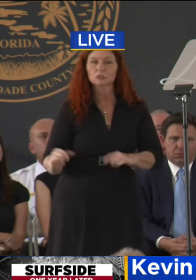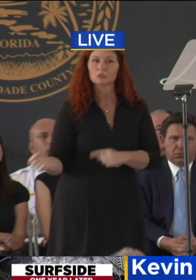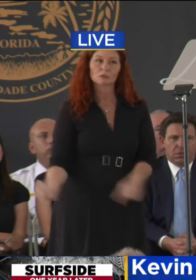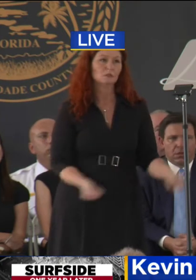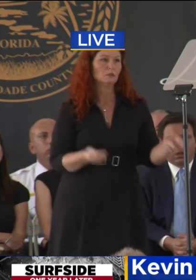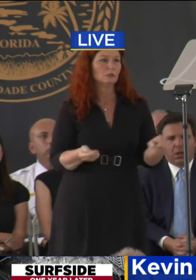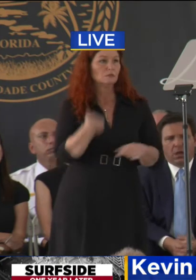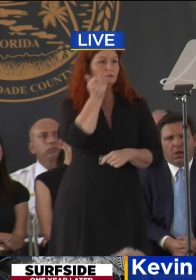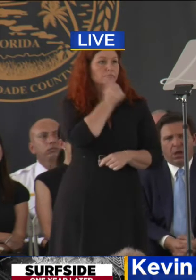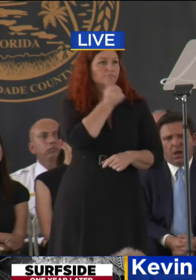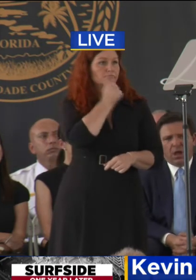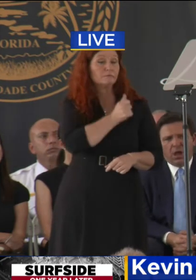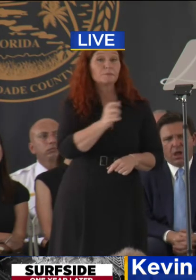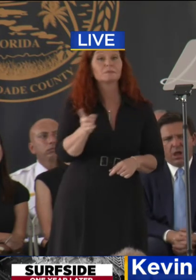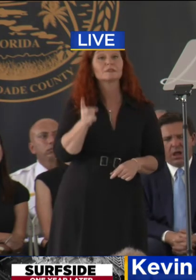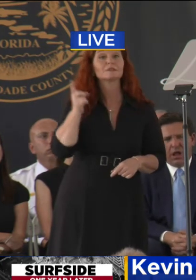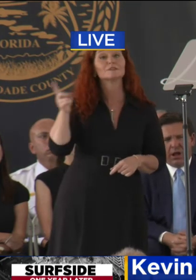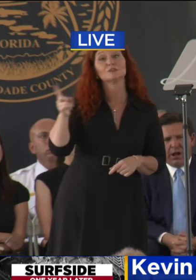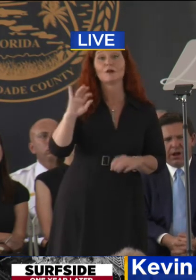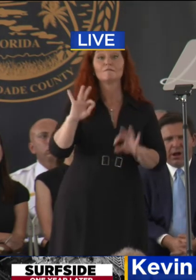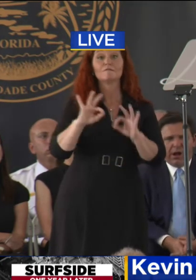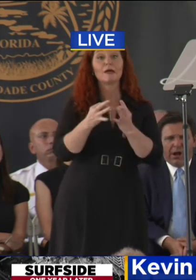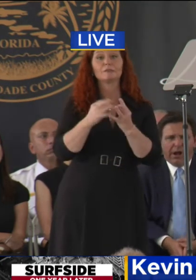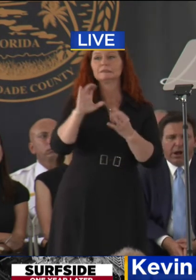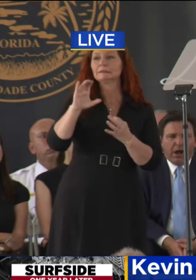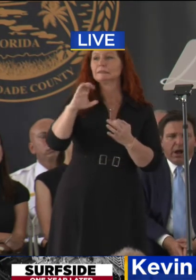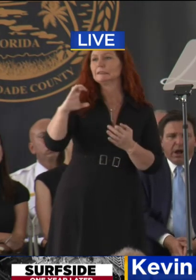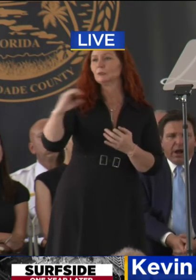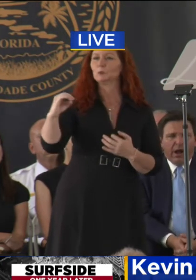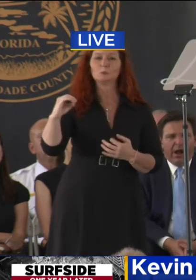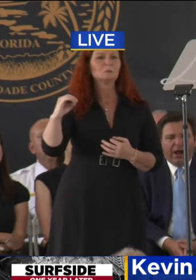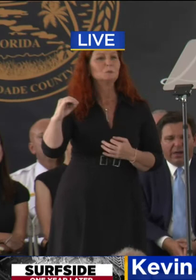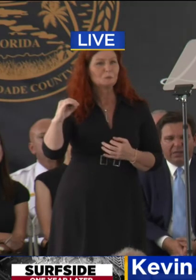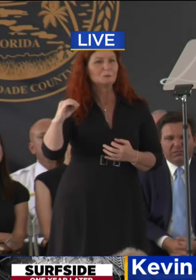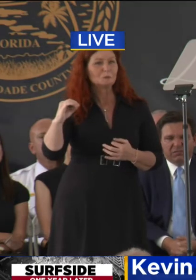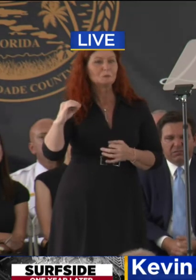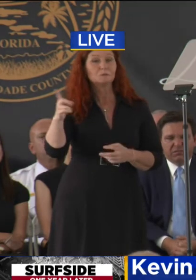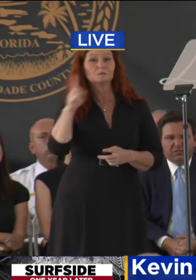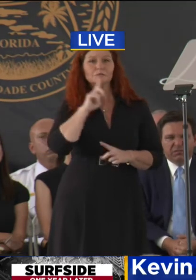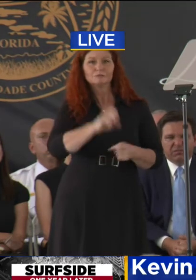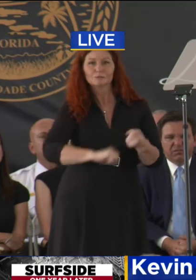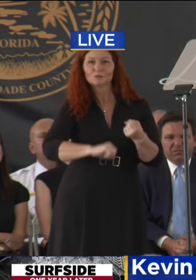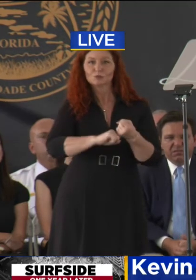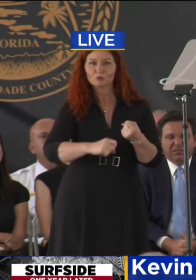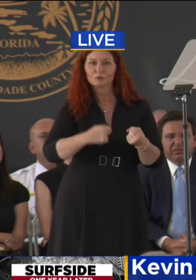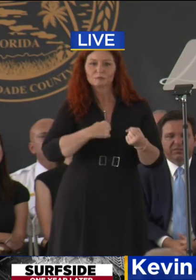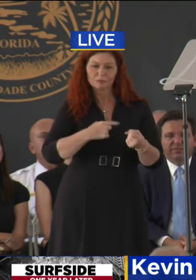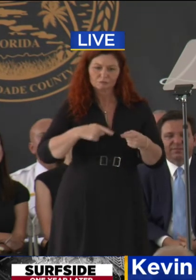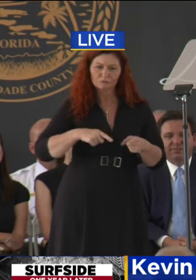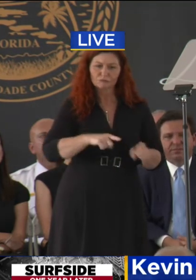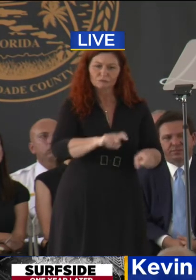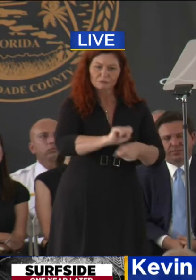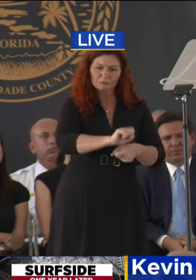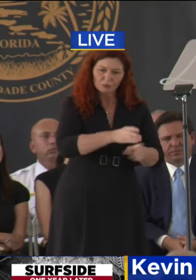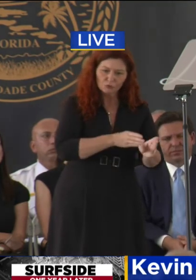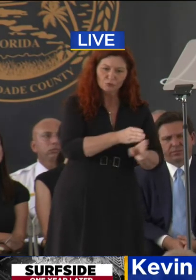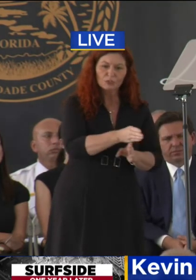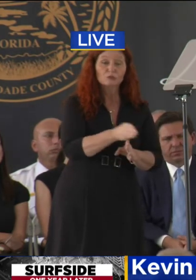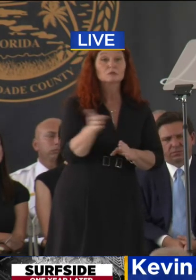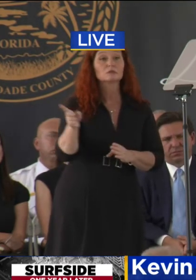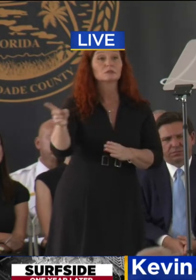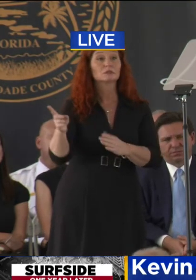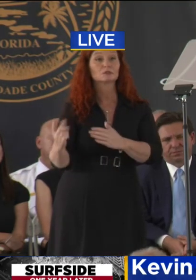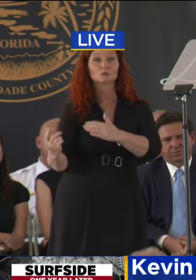Judy was the CEO of our family. She supported me in my career. She is responsible